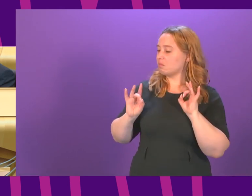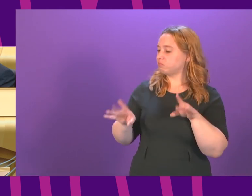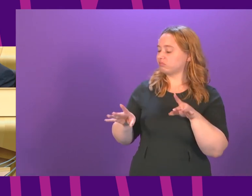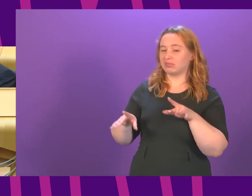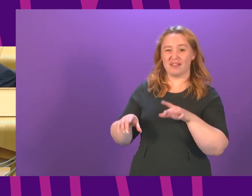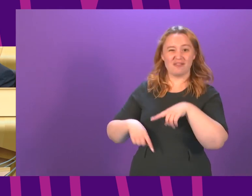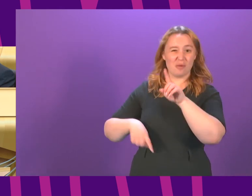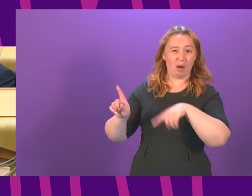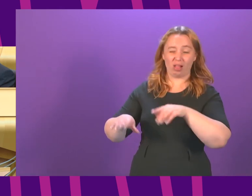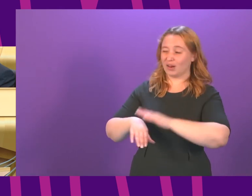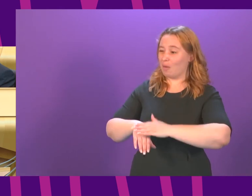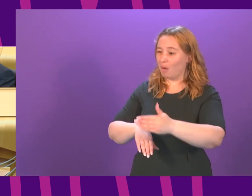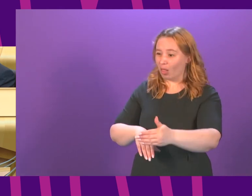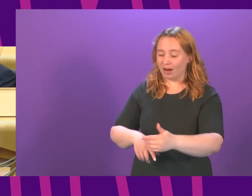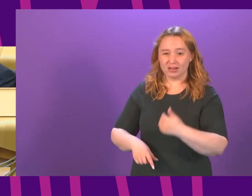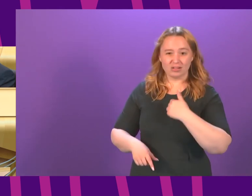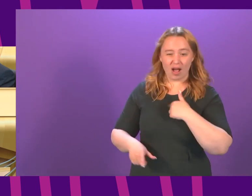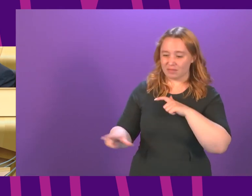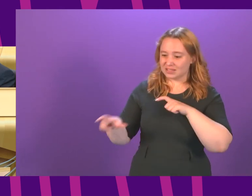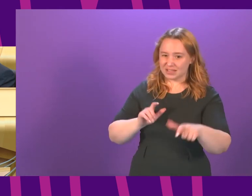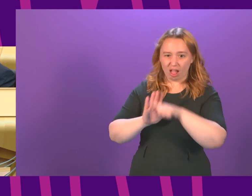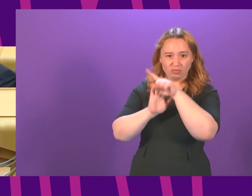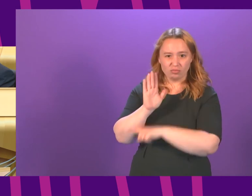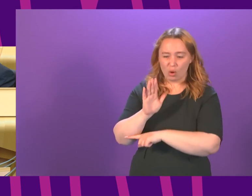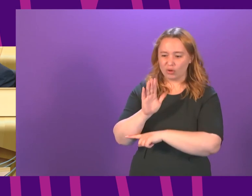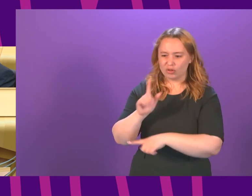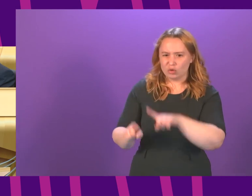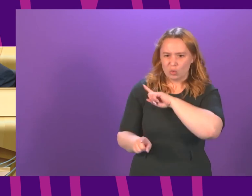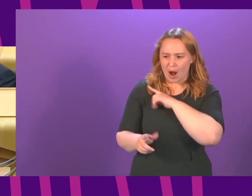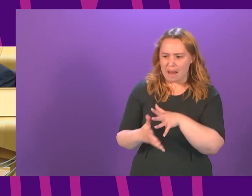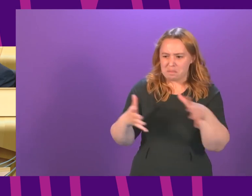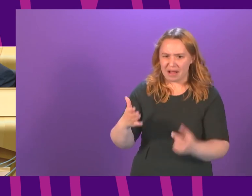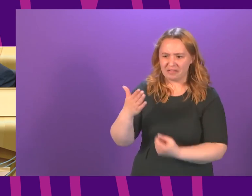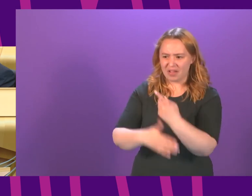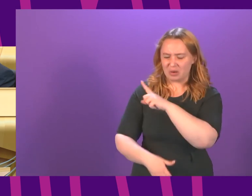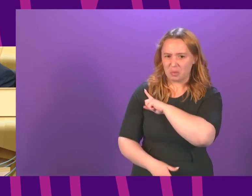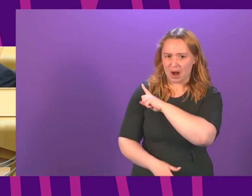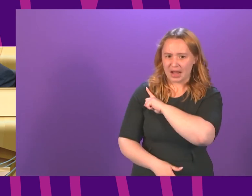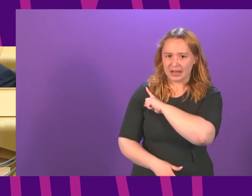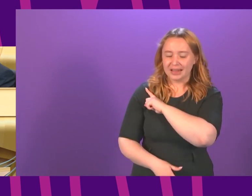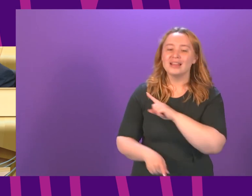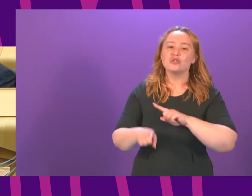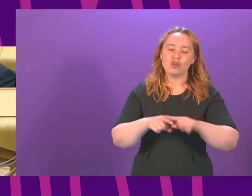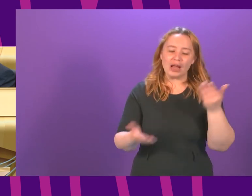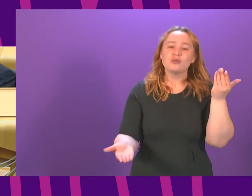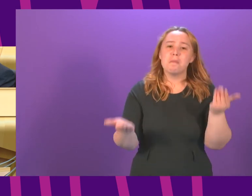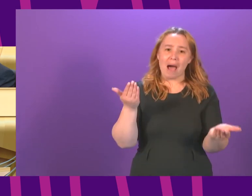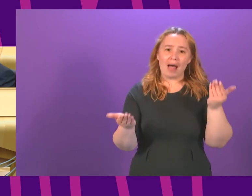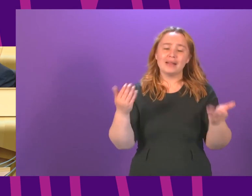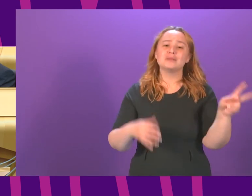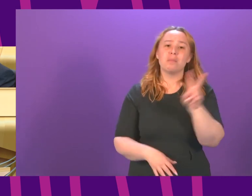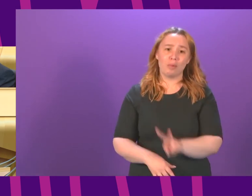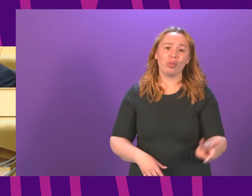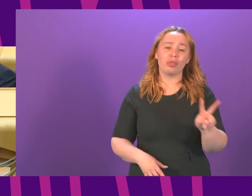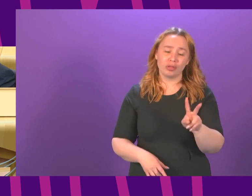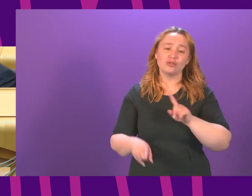think well if I'm still under restrictions why do we have large scale events we're trying to get the balance of all of this as right as